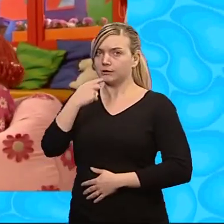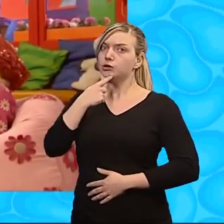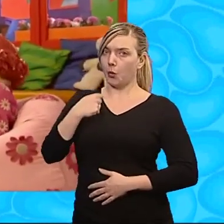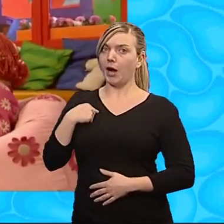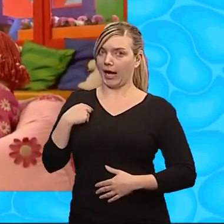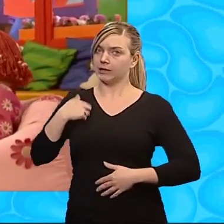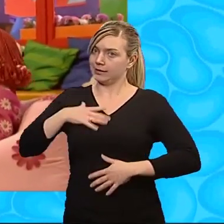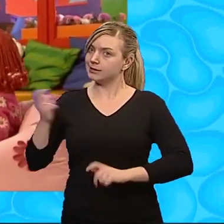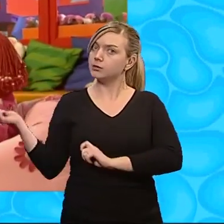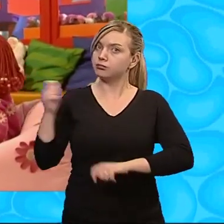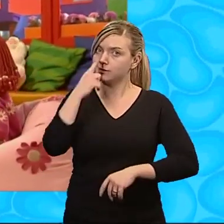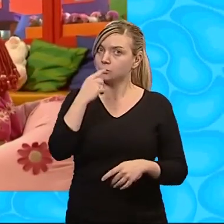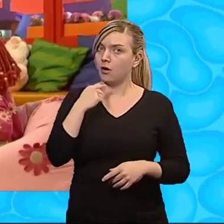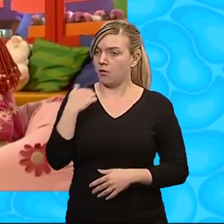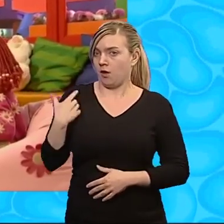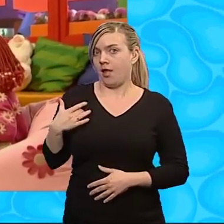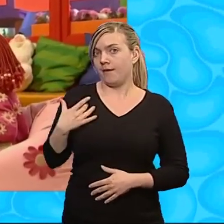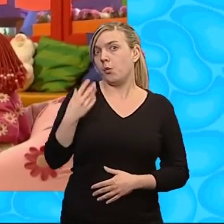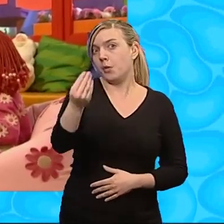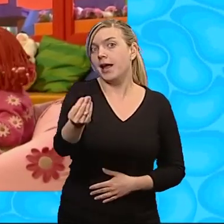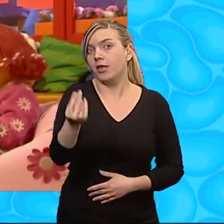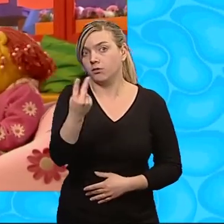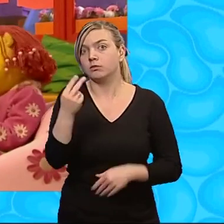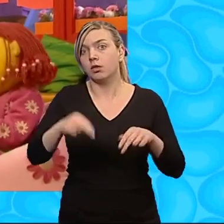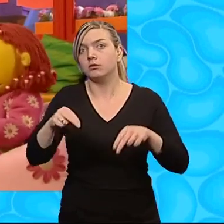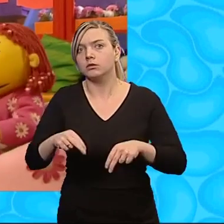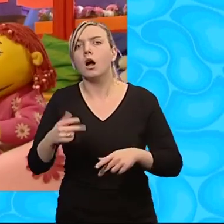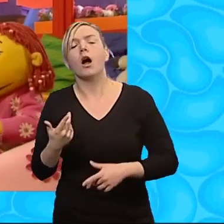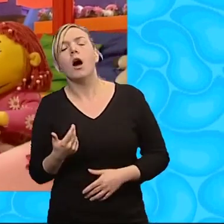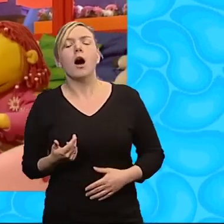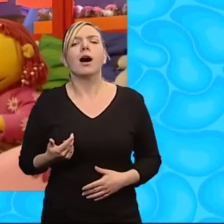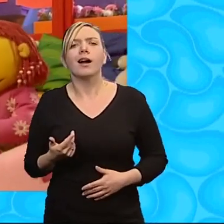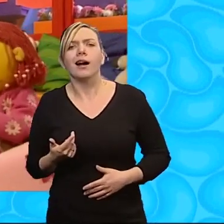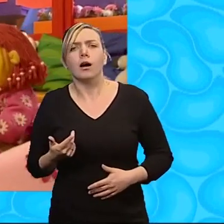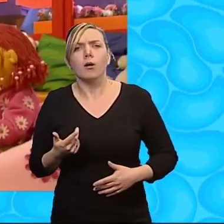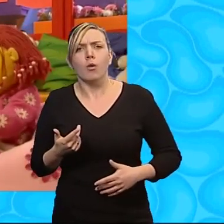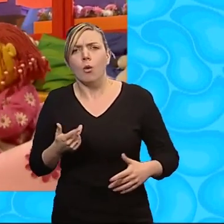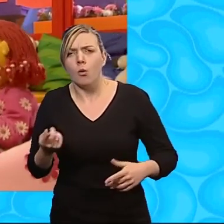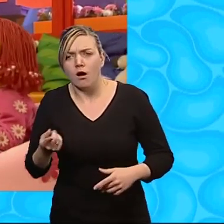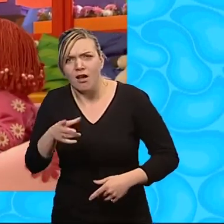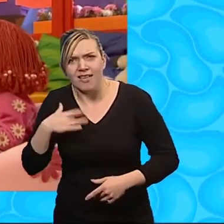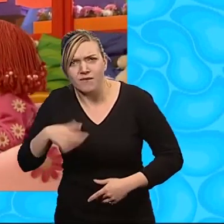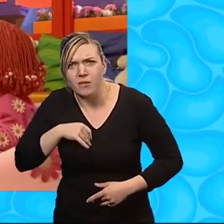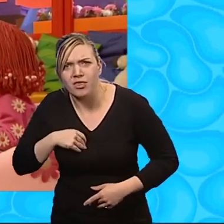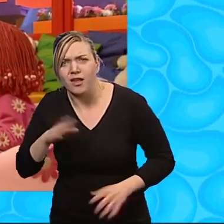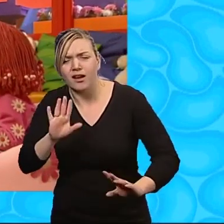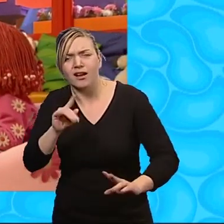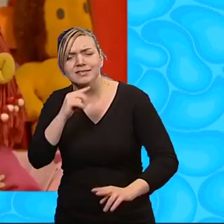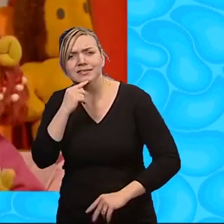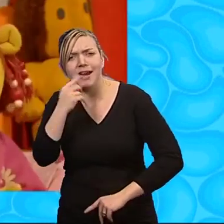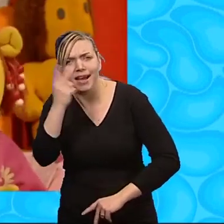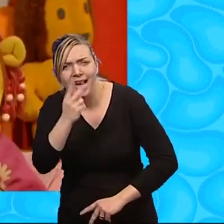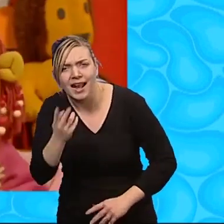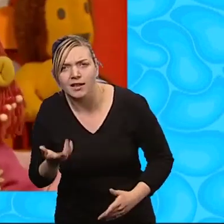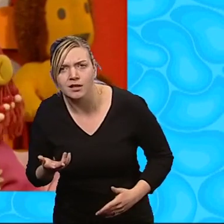I'll need some toys when I come to live with you and Doodles. Well, yes, I suppose you will. Come to live with... Say that again, Fizz.